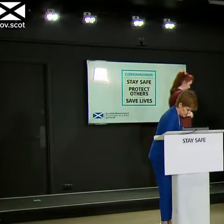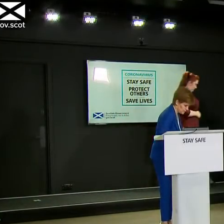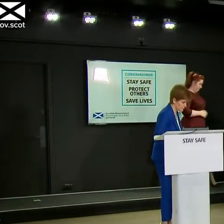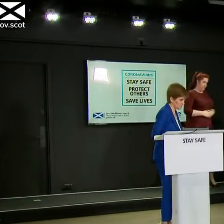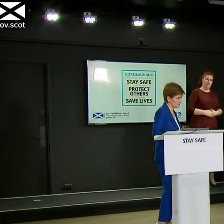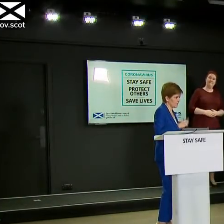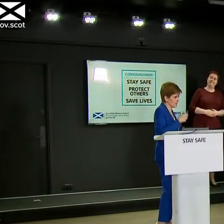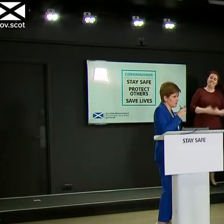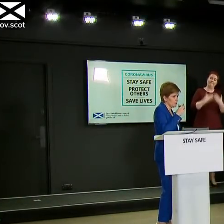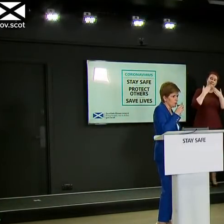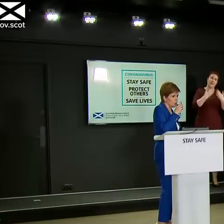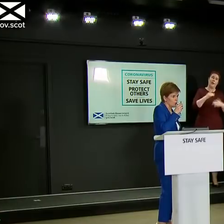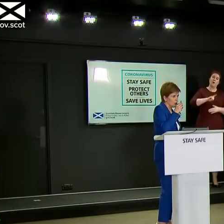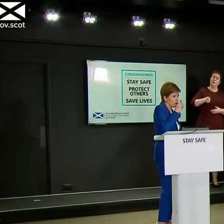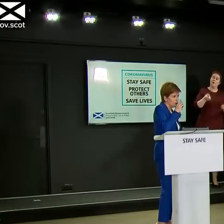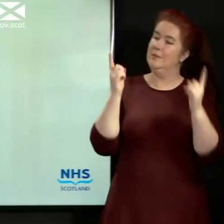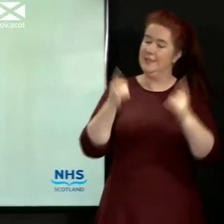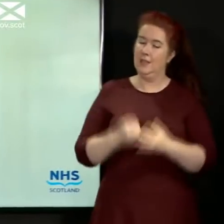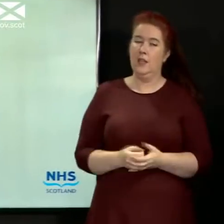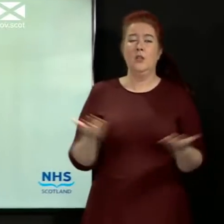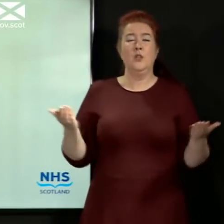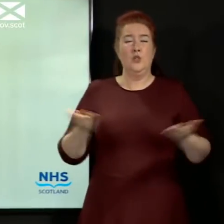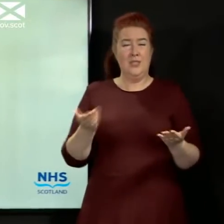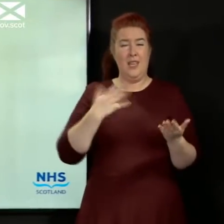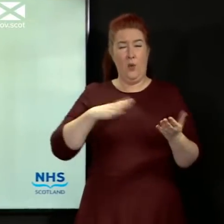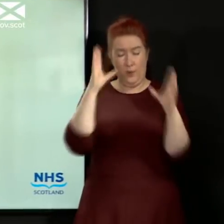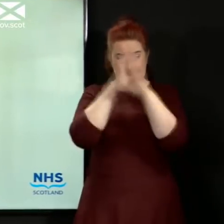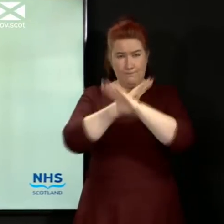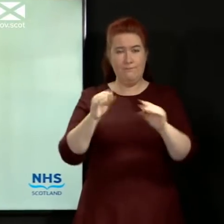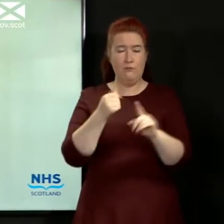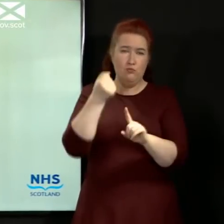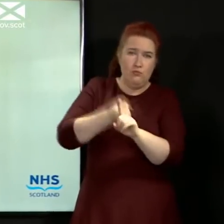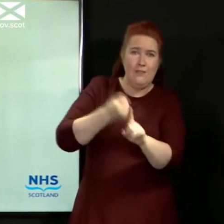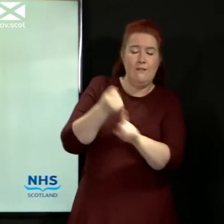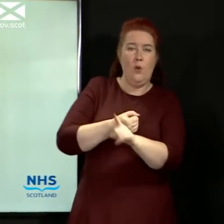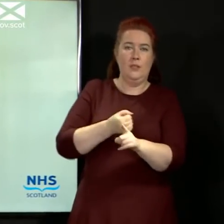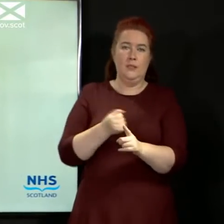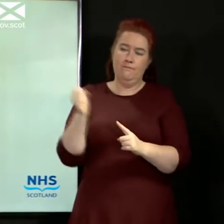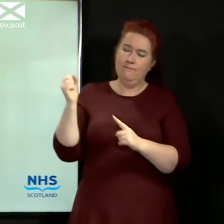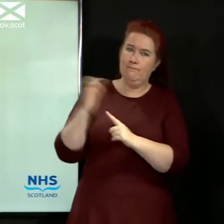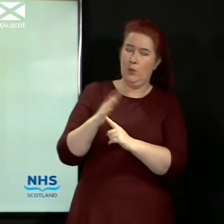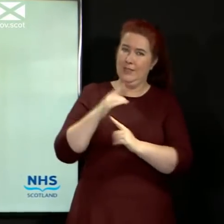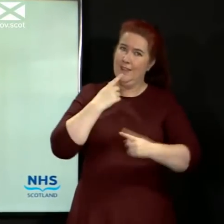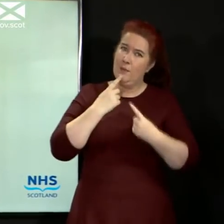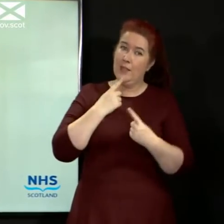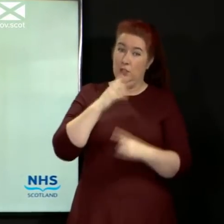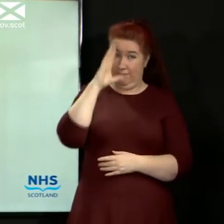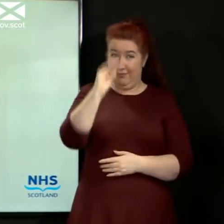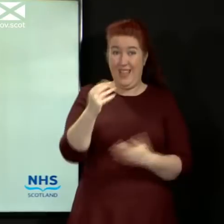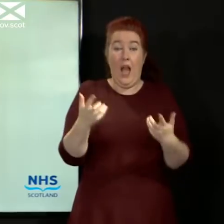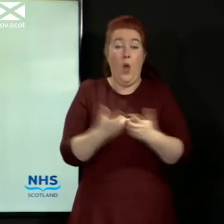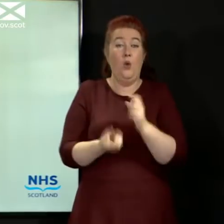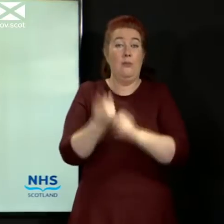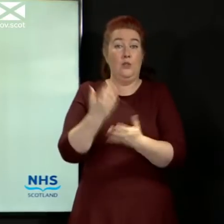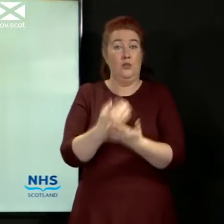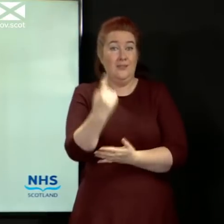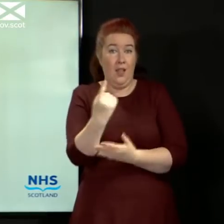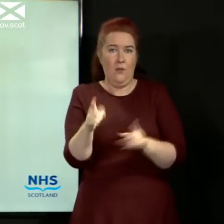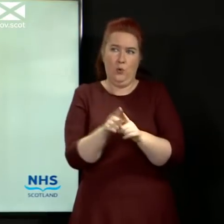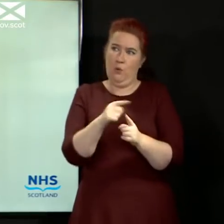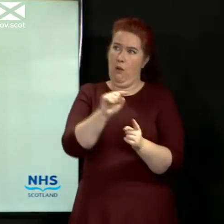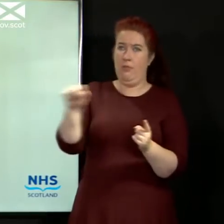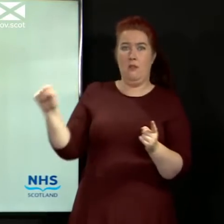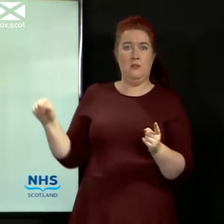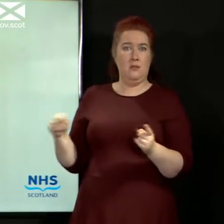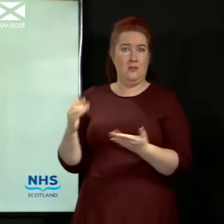also want to use this opportunity to reinforce some of the key messages about how we can all help to keep ourselves and others safe. Your hard-working